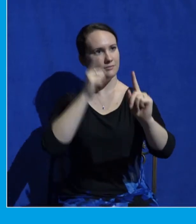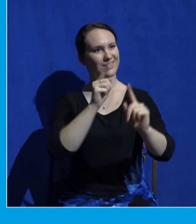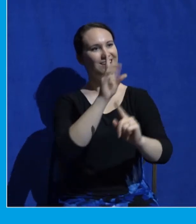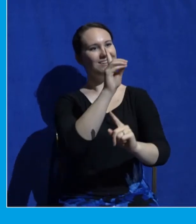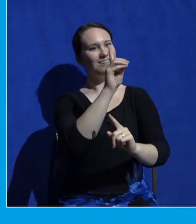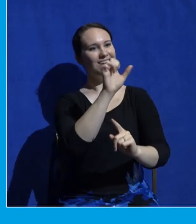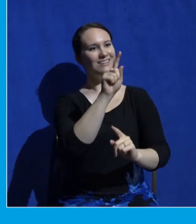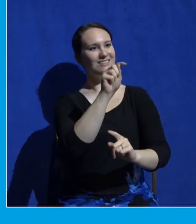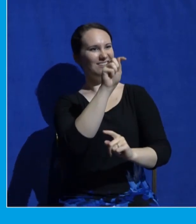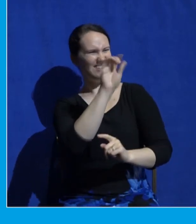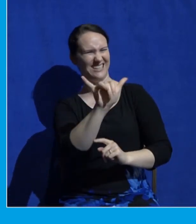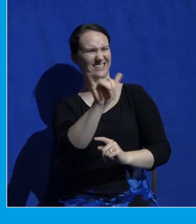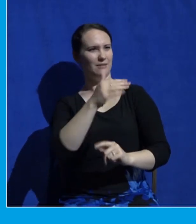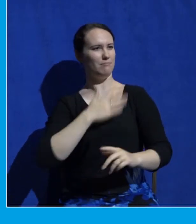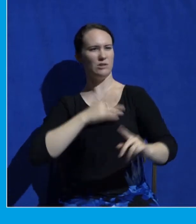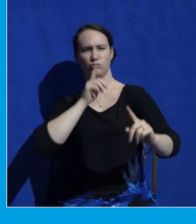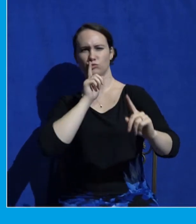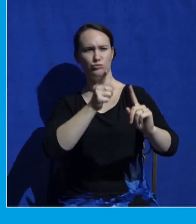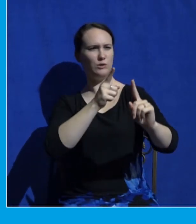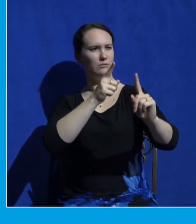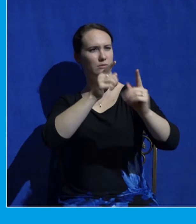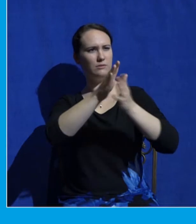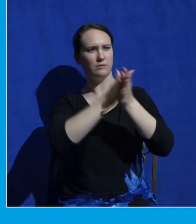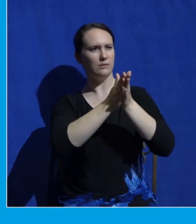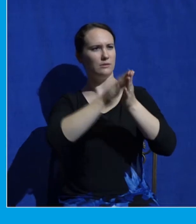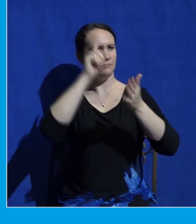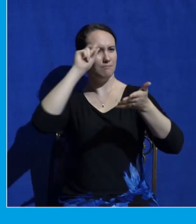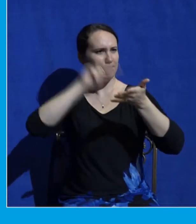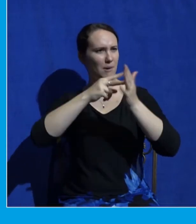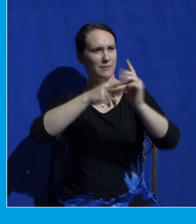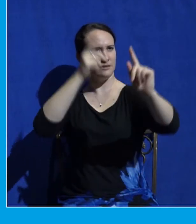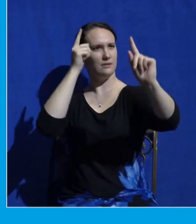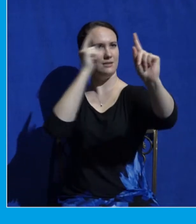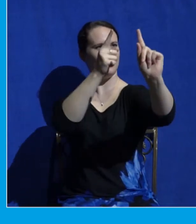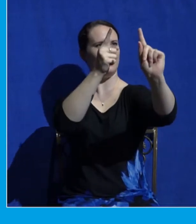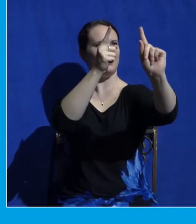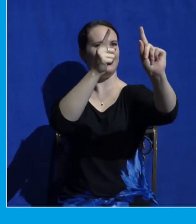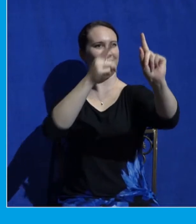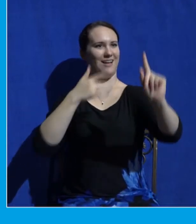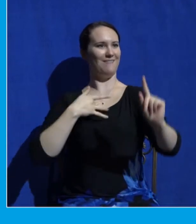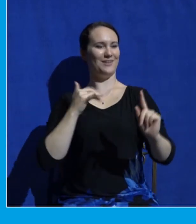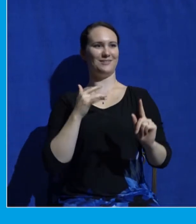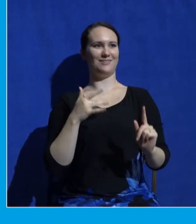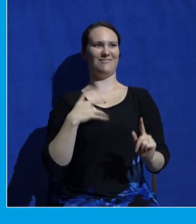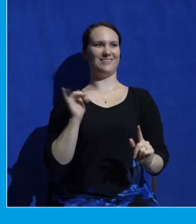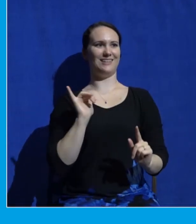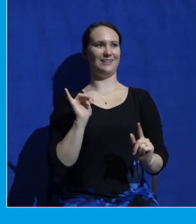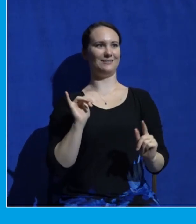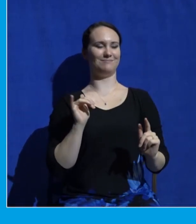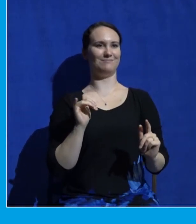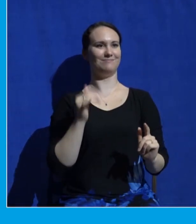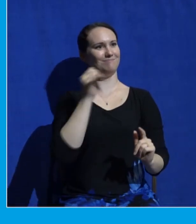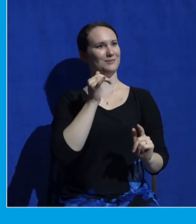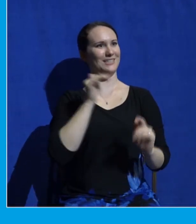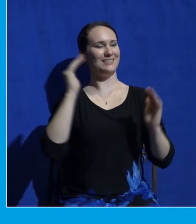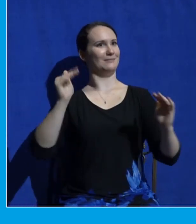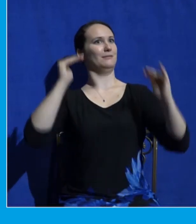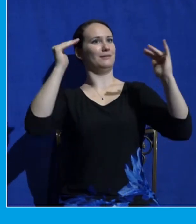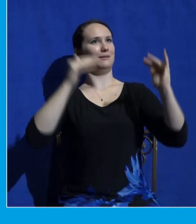Like, aren't you glad you're here today? Your destiny awaits today. I want you to know I mean that